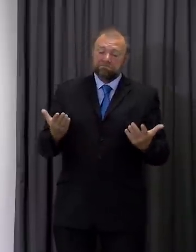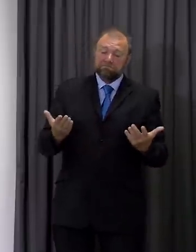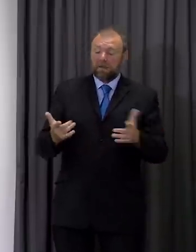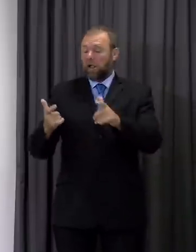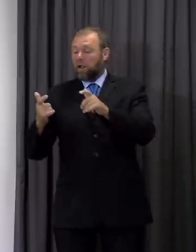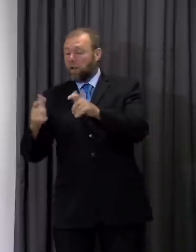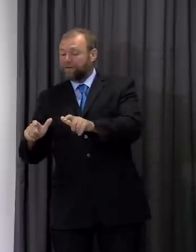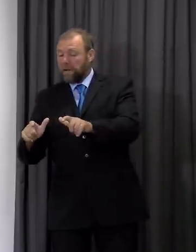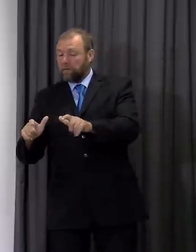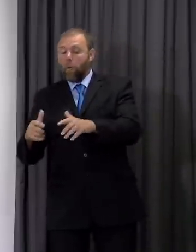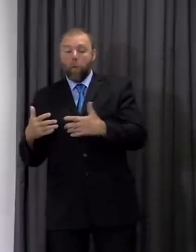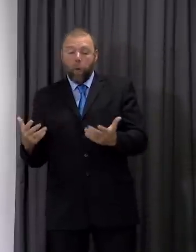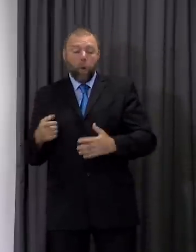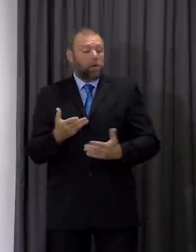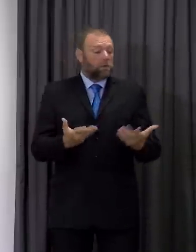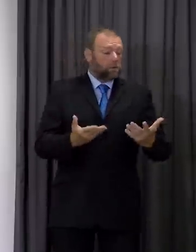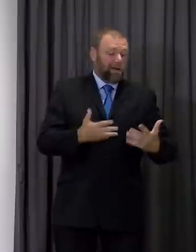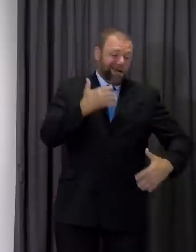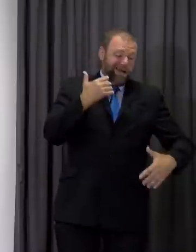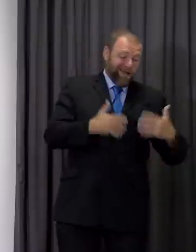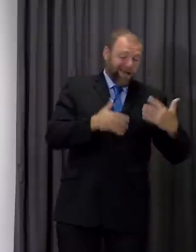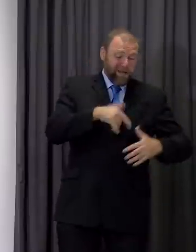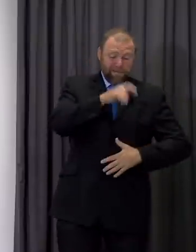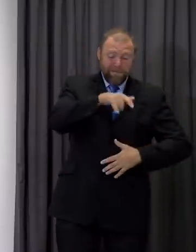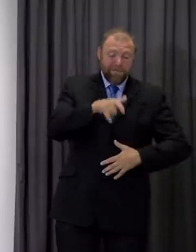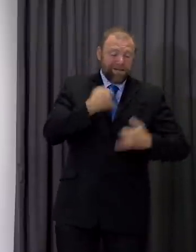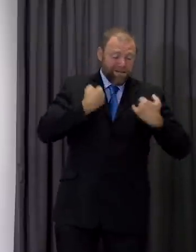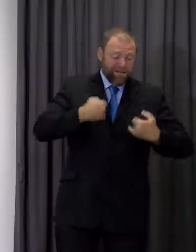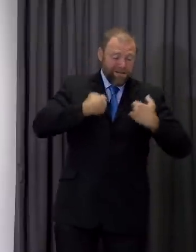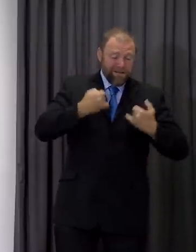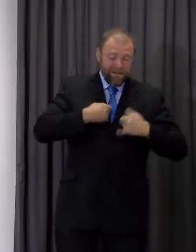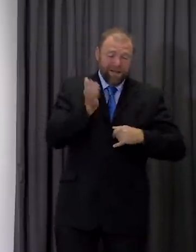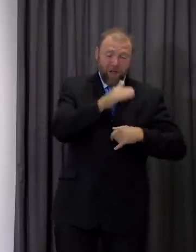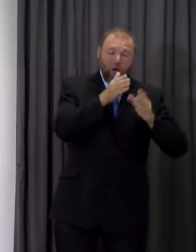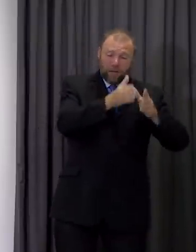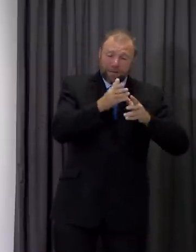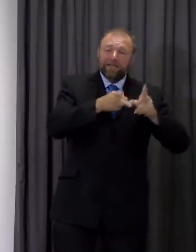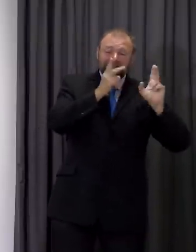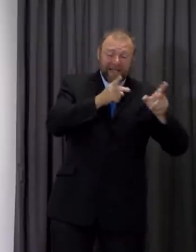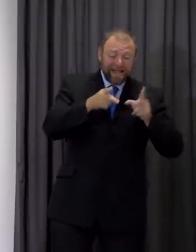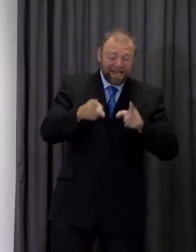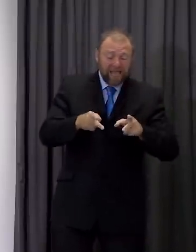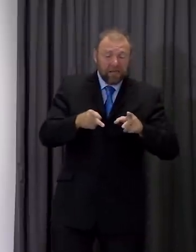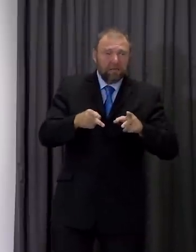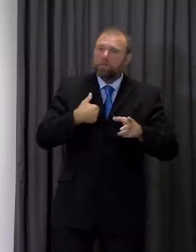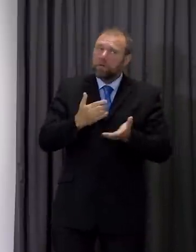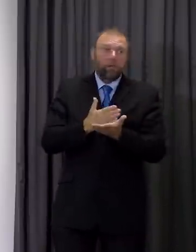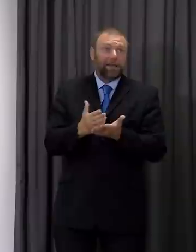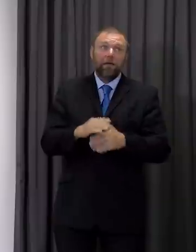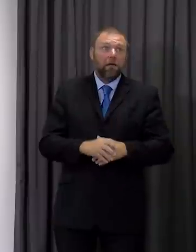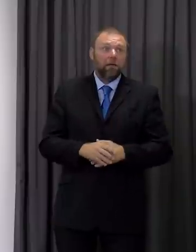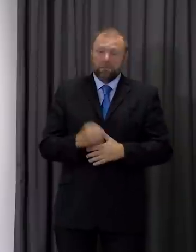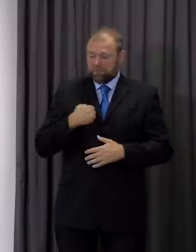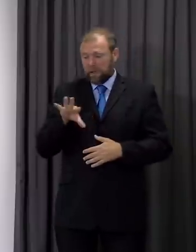large amounts of harm large numbers of people going into hospitals or dying from the virus I'm very clear that we will